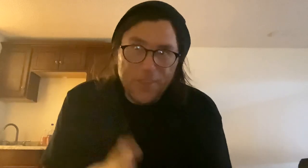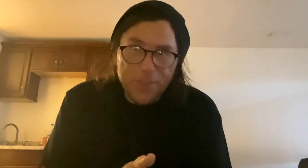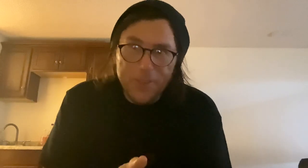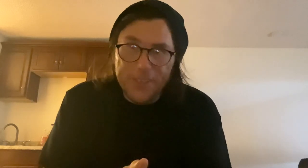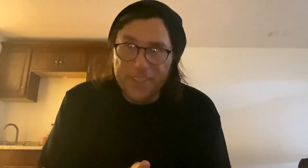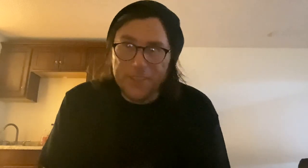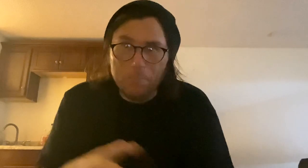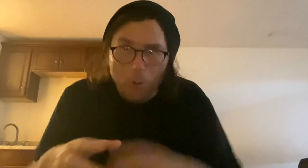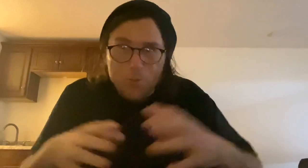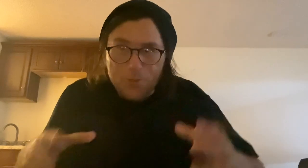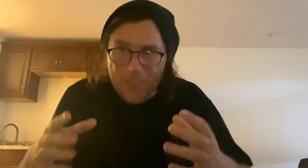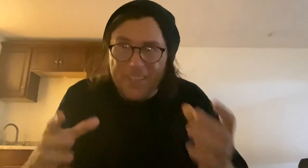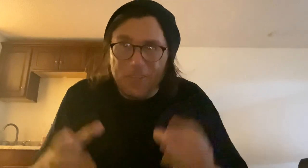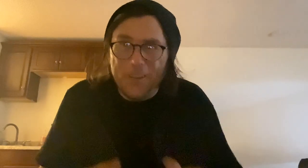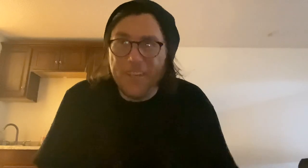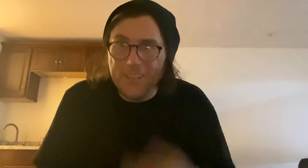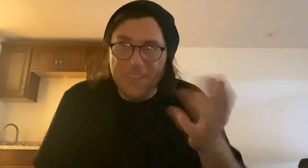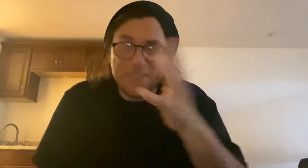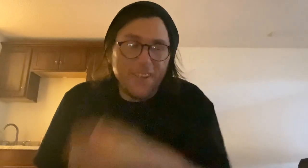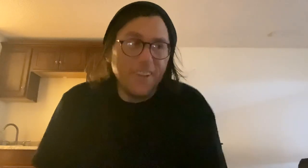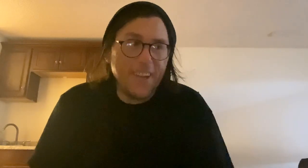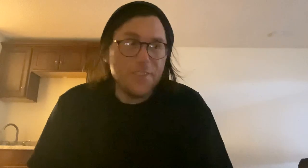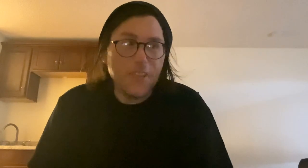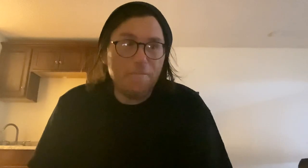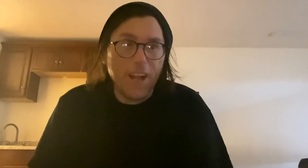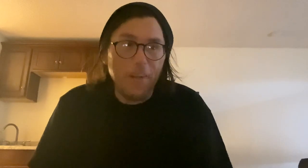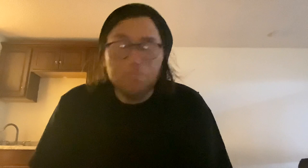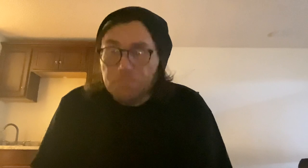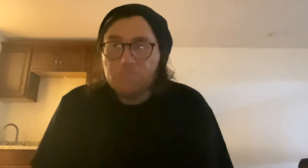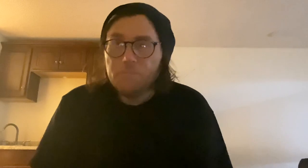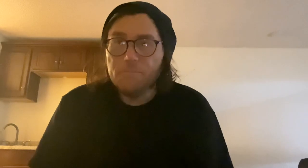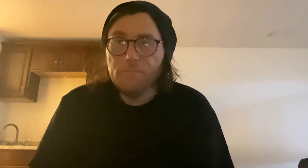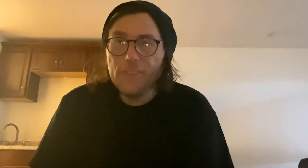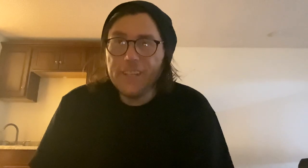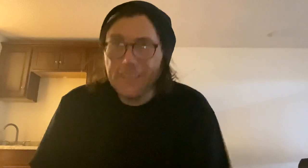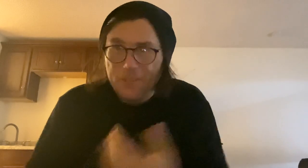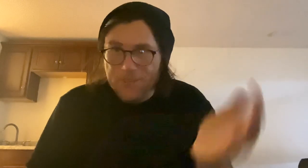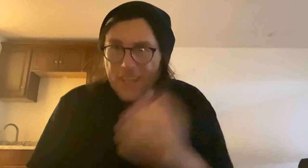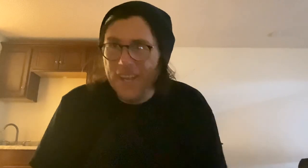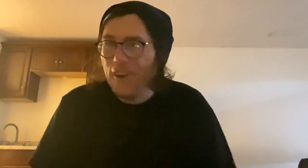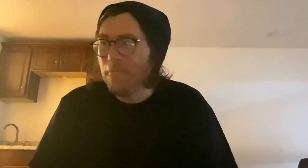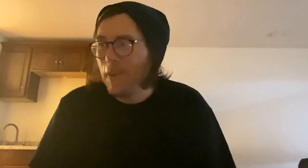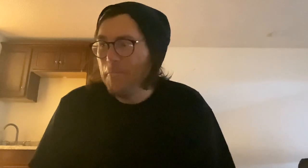The poster that they created, and it's online and stuff, they used AI art for it.